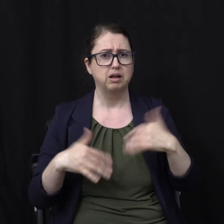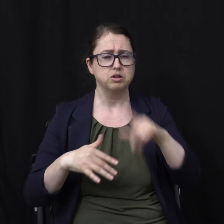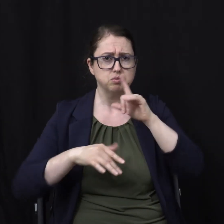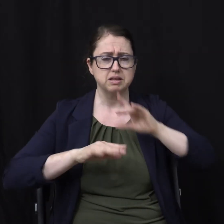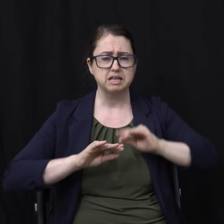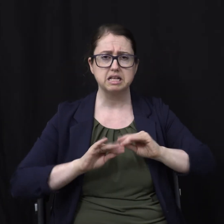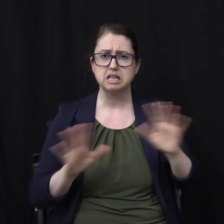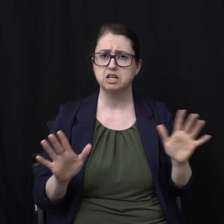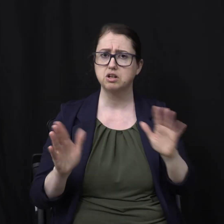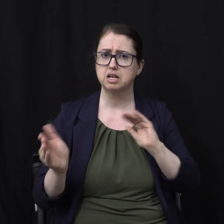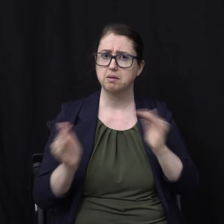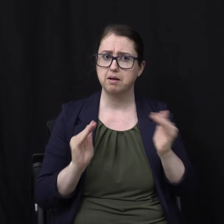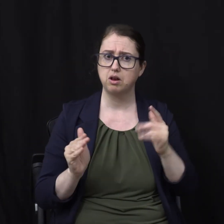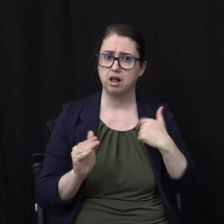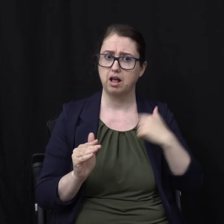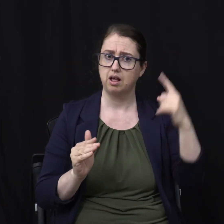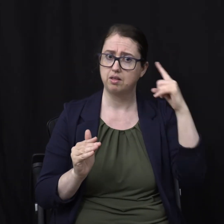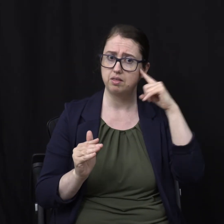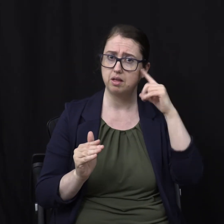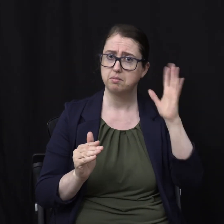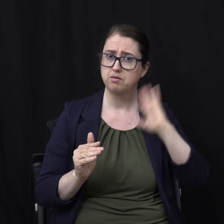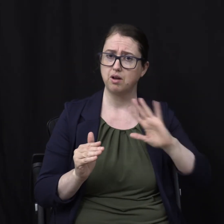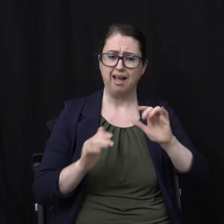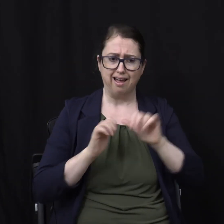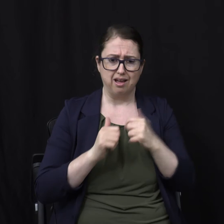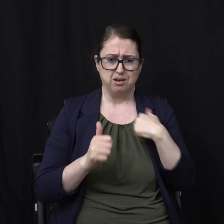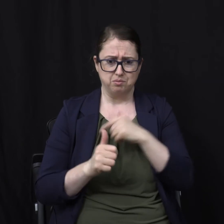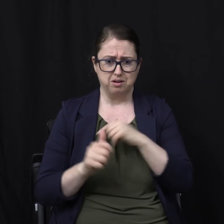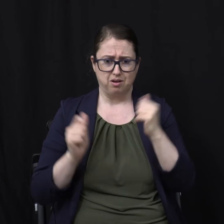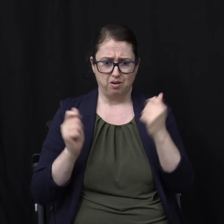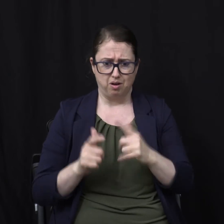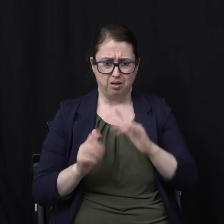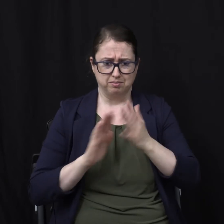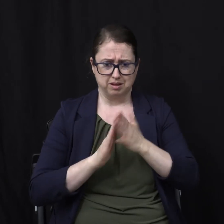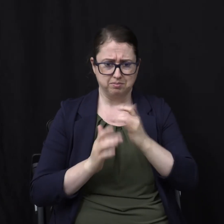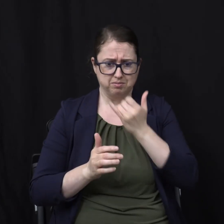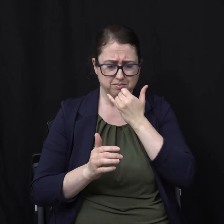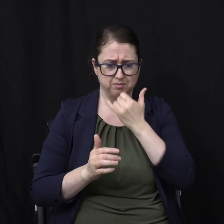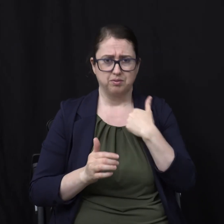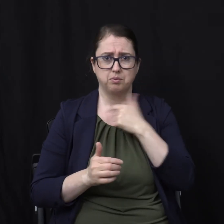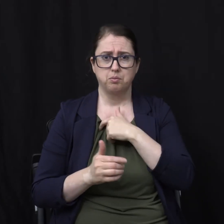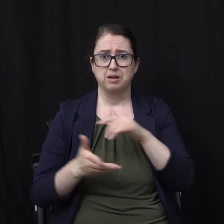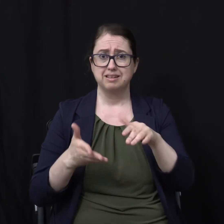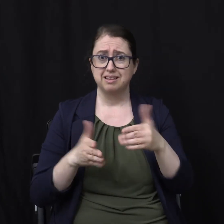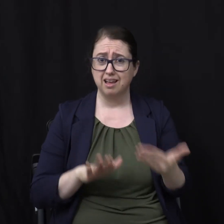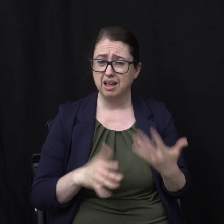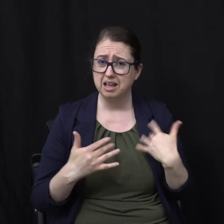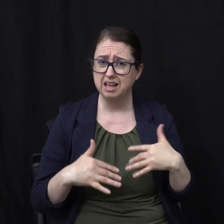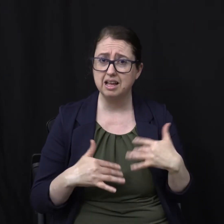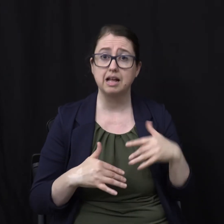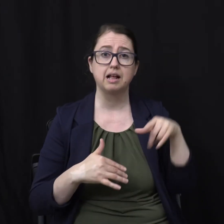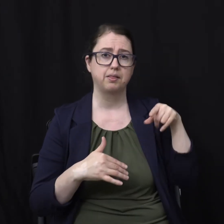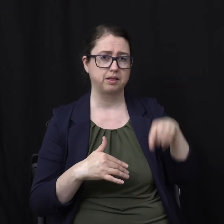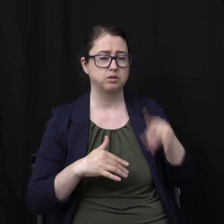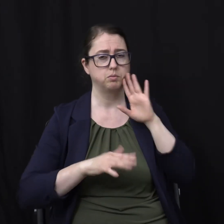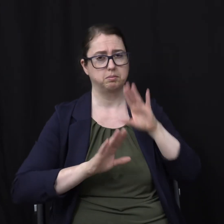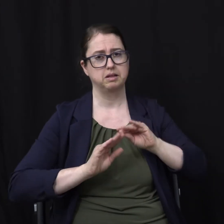clear Than anything that I thought Could be from the Bible How did we all get that wrong About what happens When we die This one is going to be Just as clear